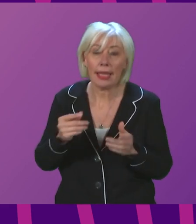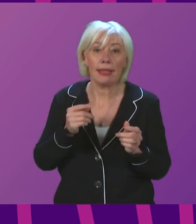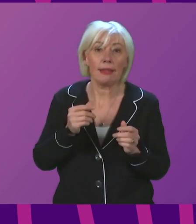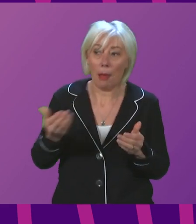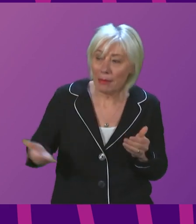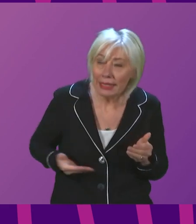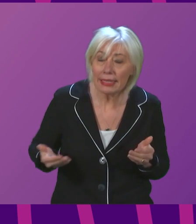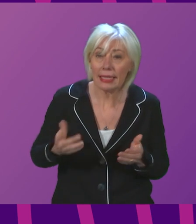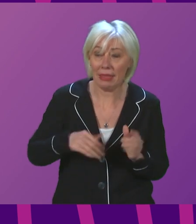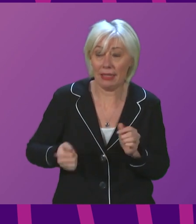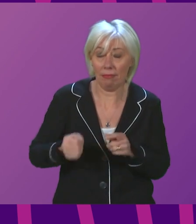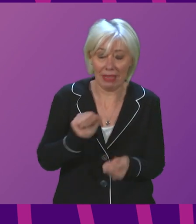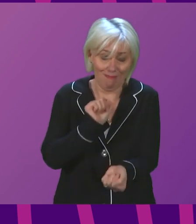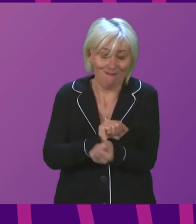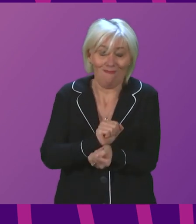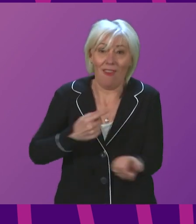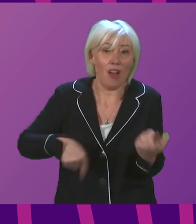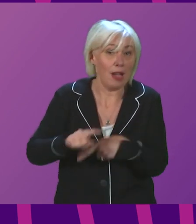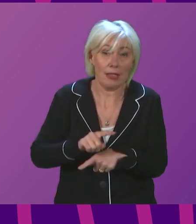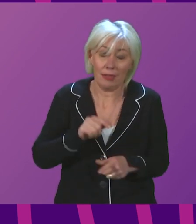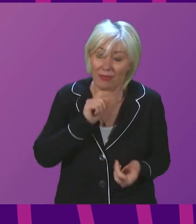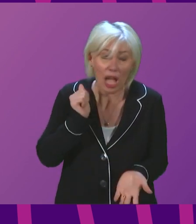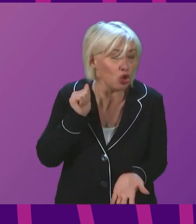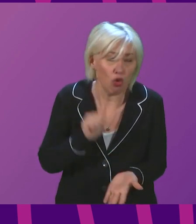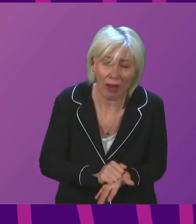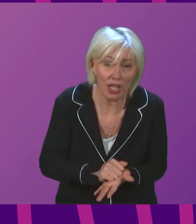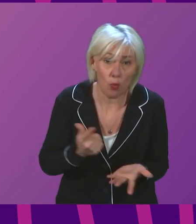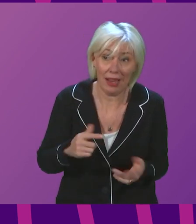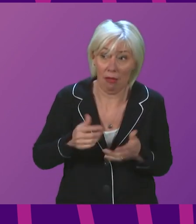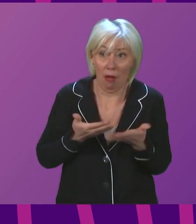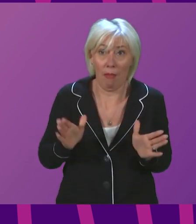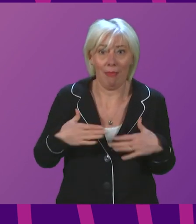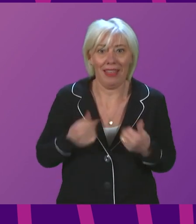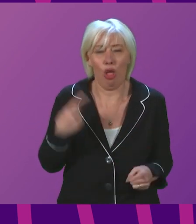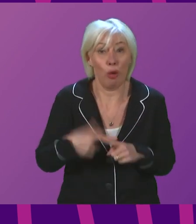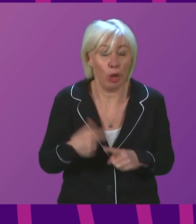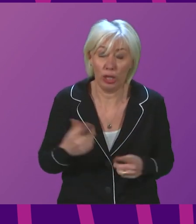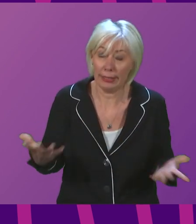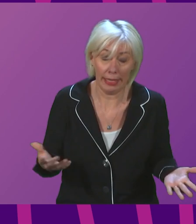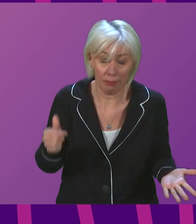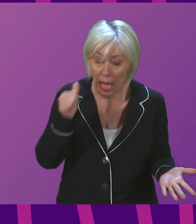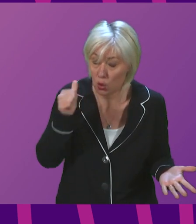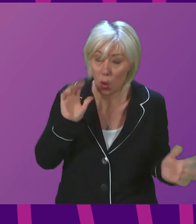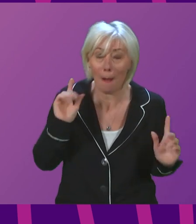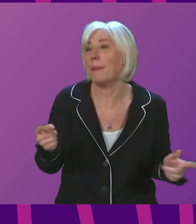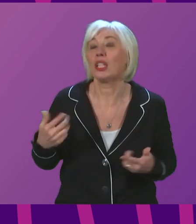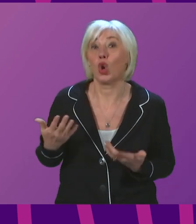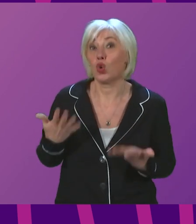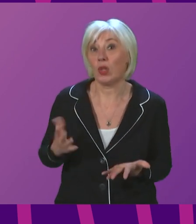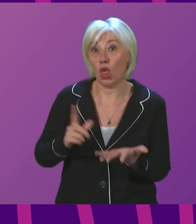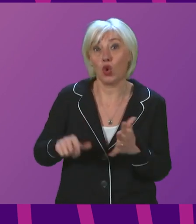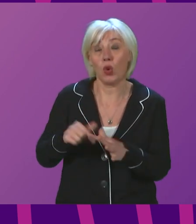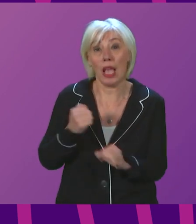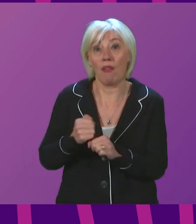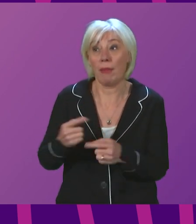is curtailed. This cannot be right in a public health emergency. So, while today's Treasury announcement may be a